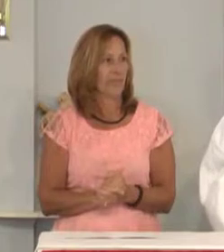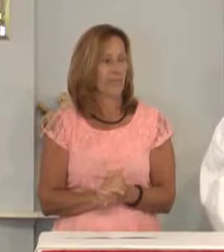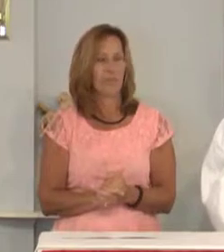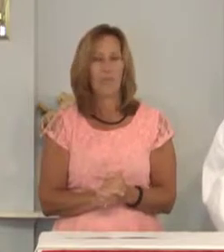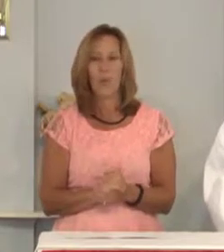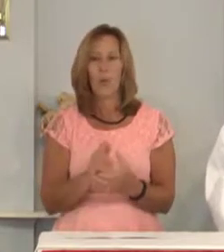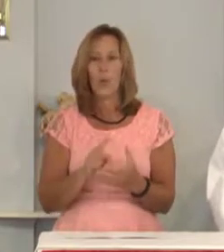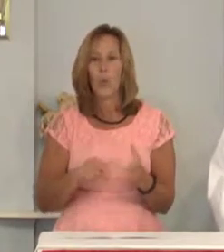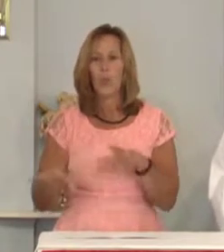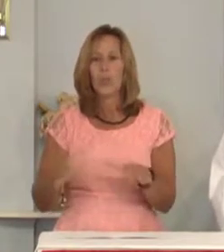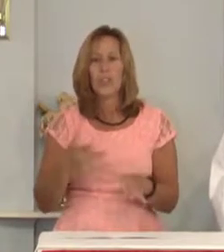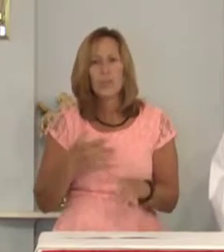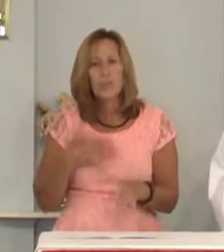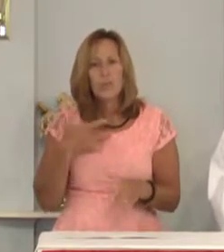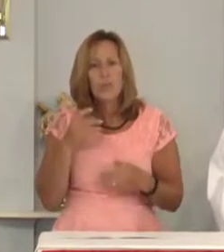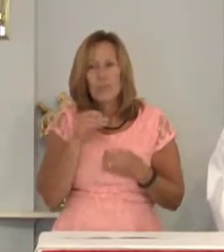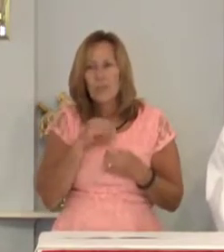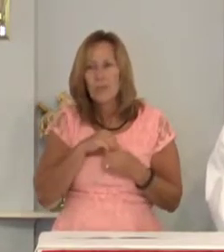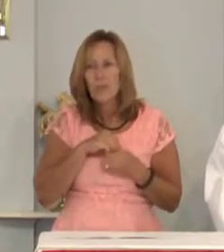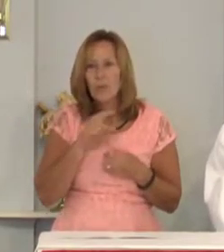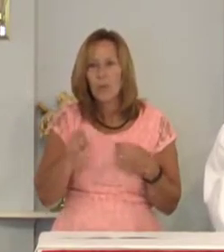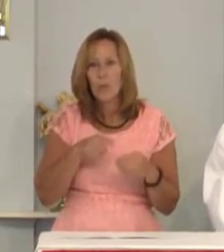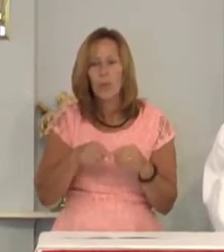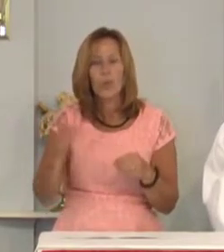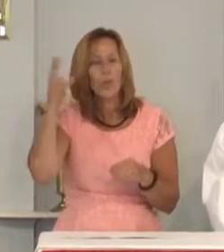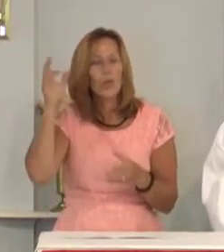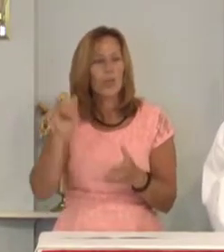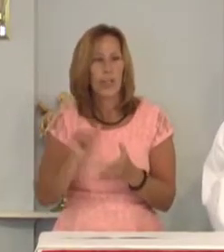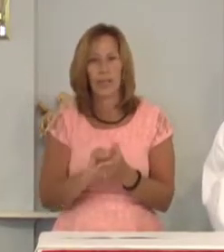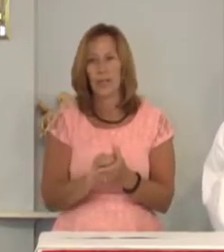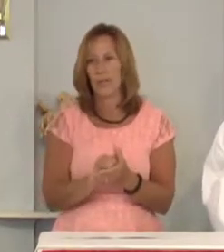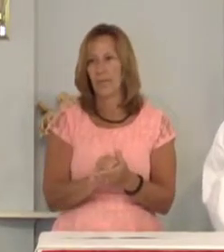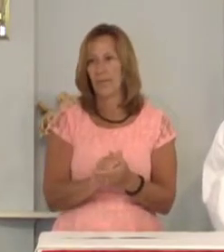what did you feel when you got the news?